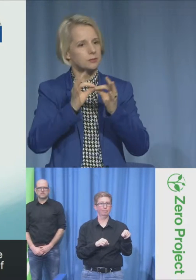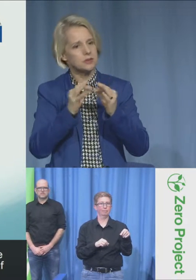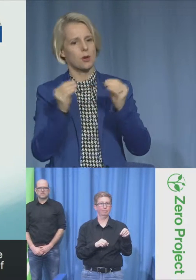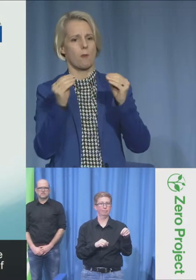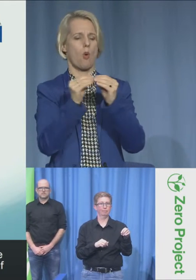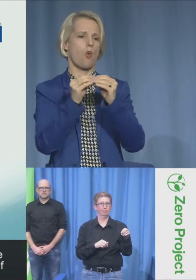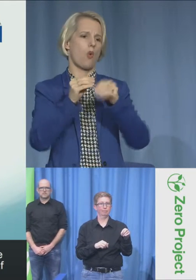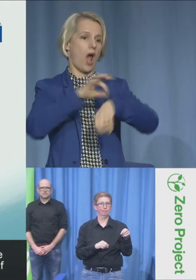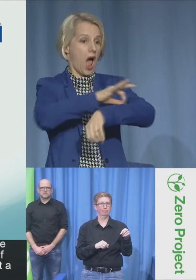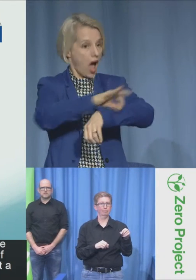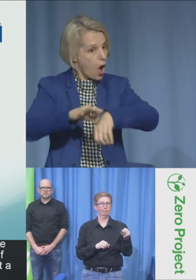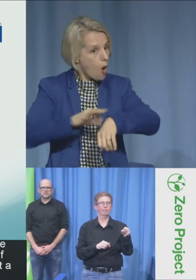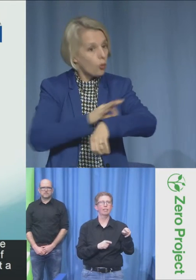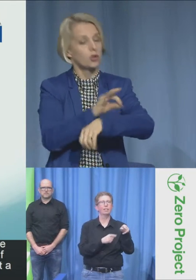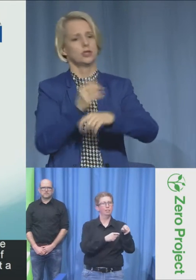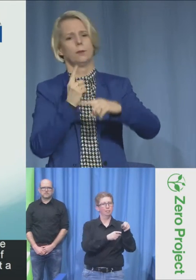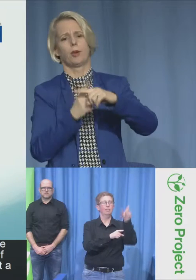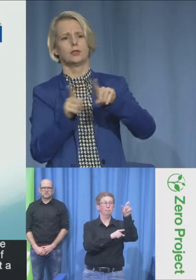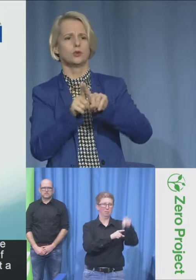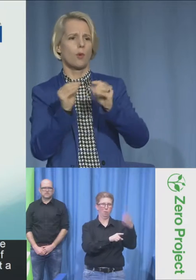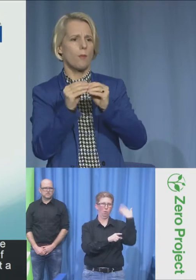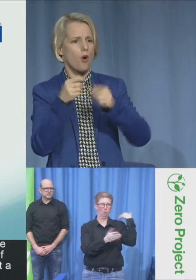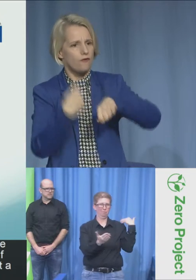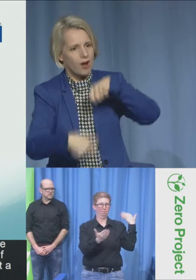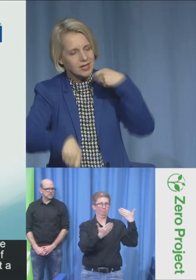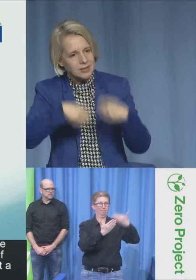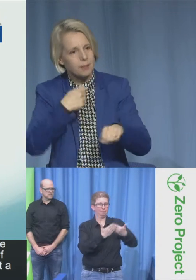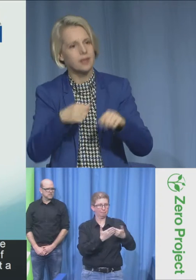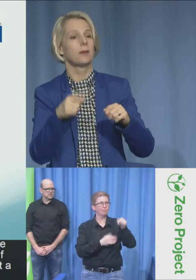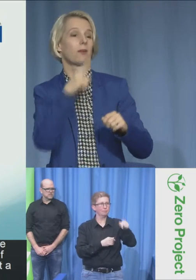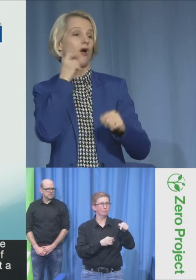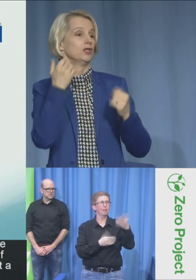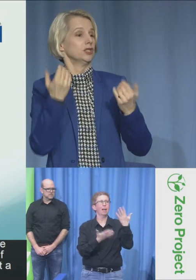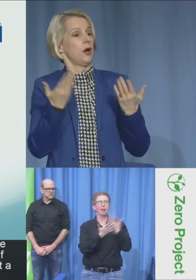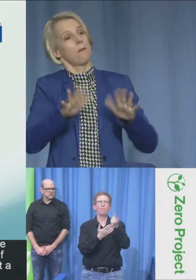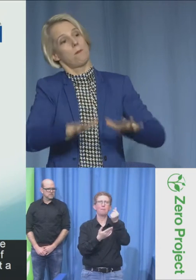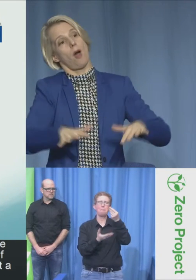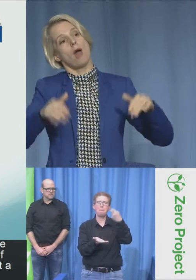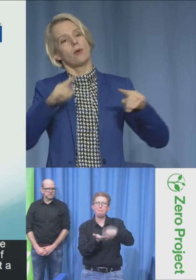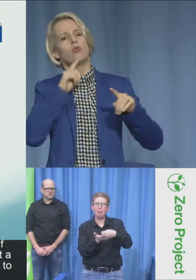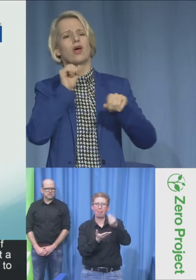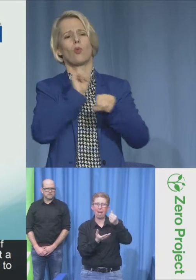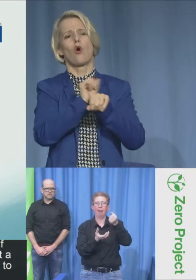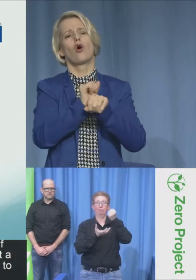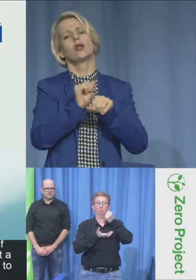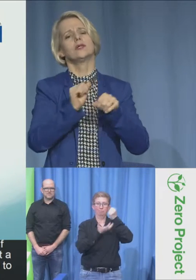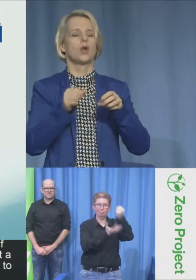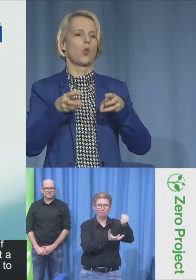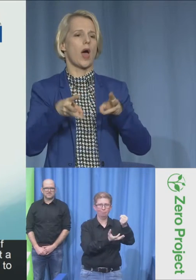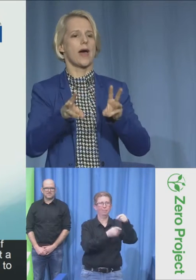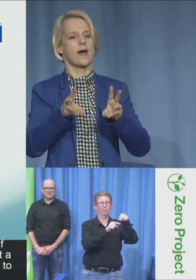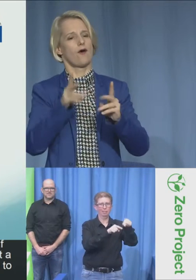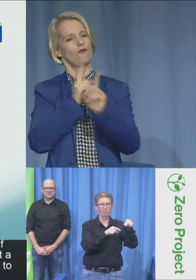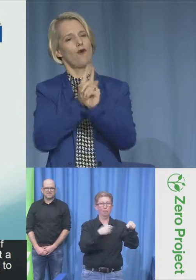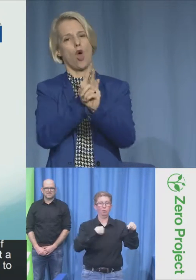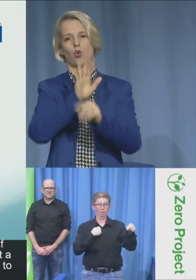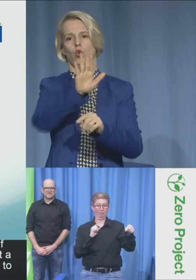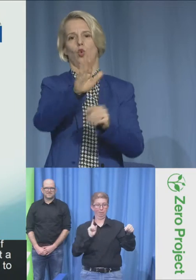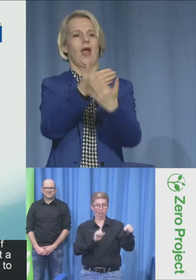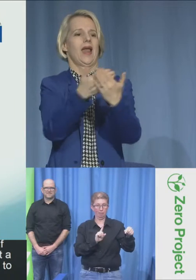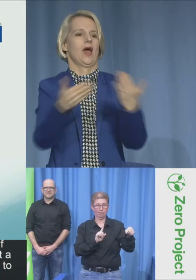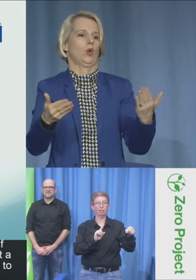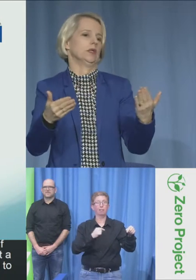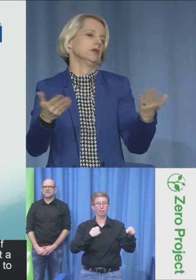trying to improve the situation for sign language interpreters to be allowed to work more hours and to allow flexibility.